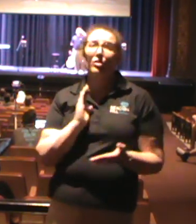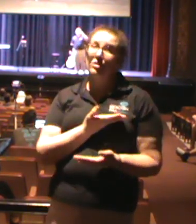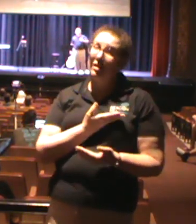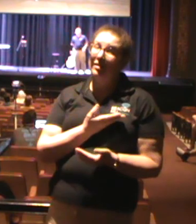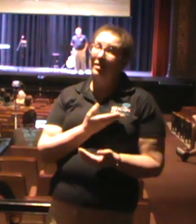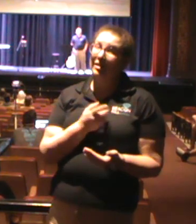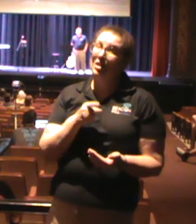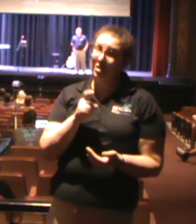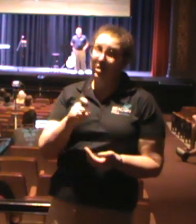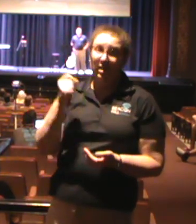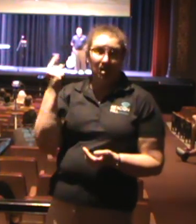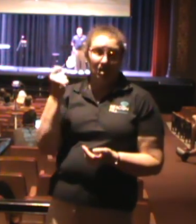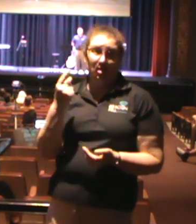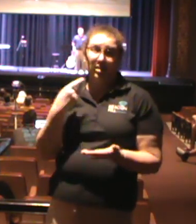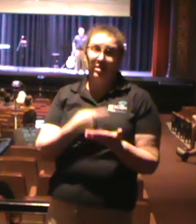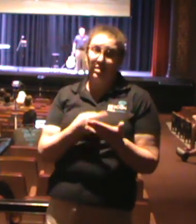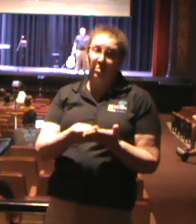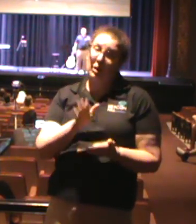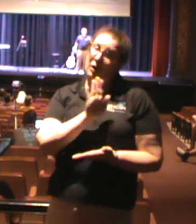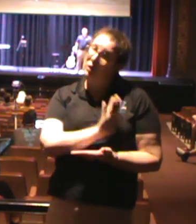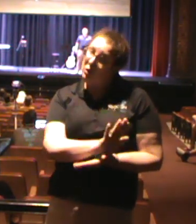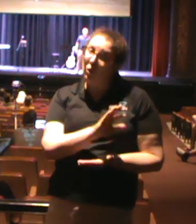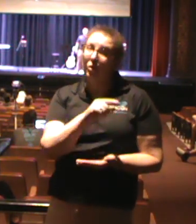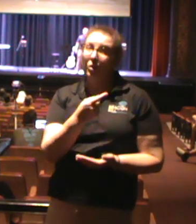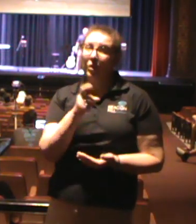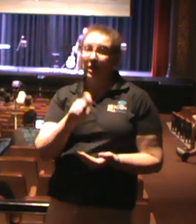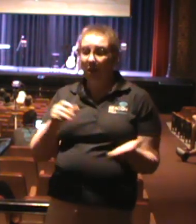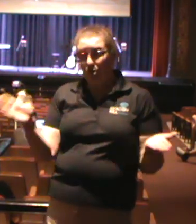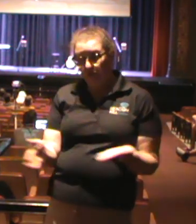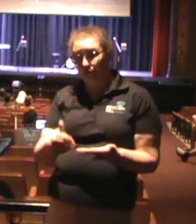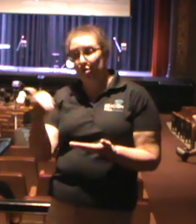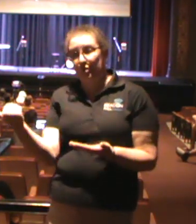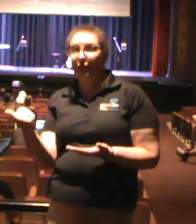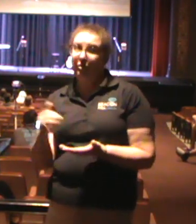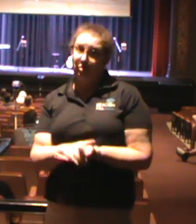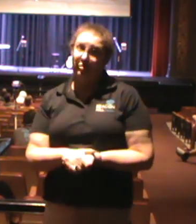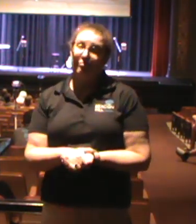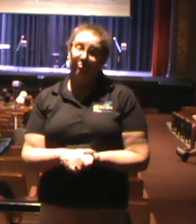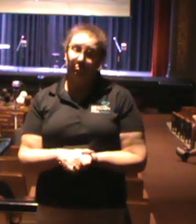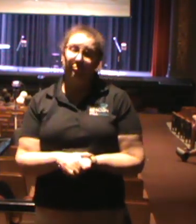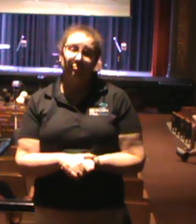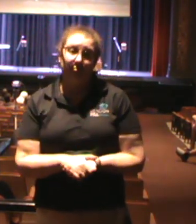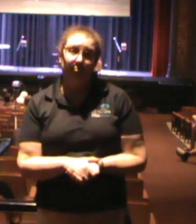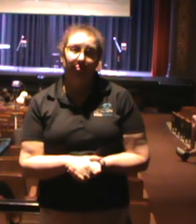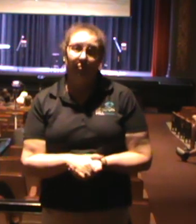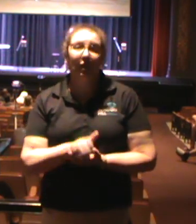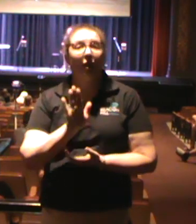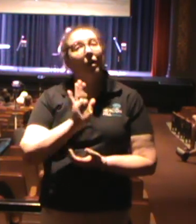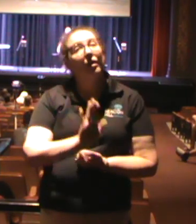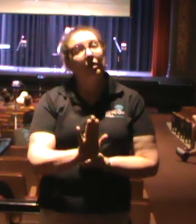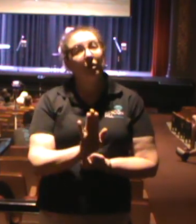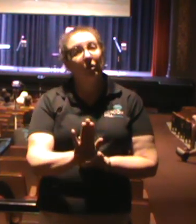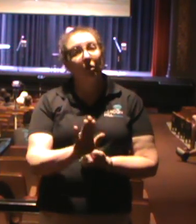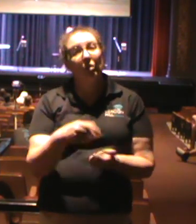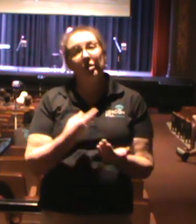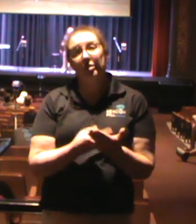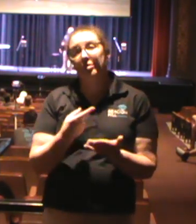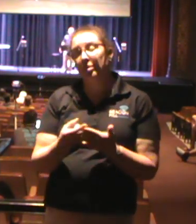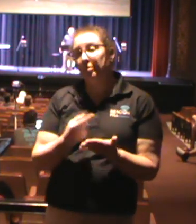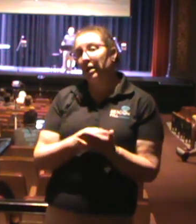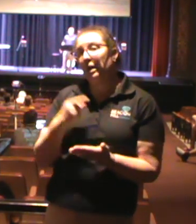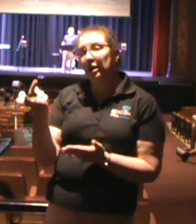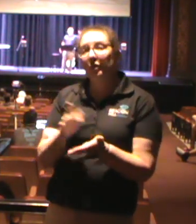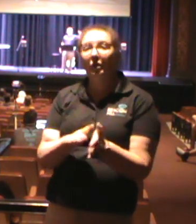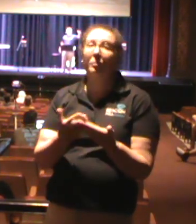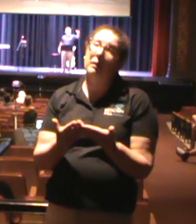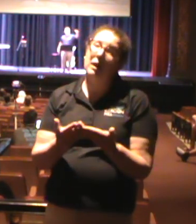you've got to realize that sometimes you're the one that needs to encourage others. You are sometimes the only